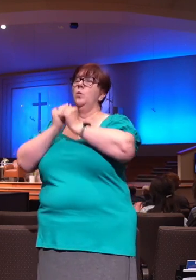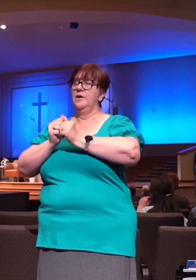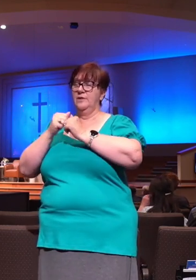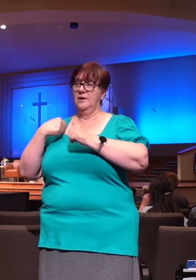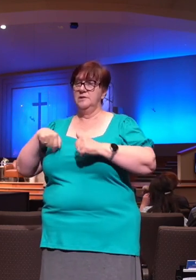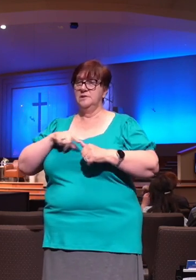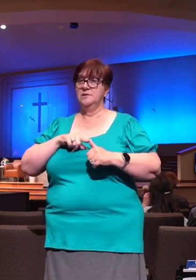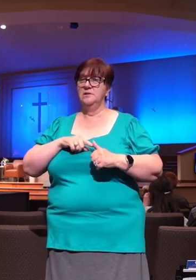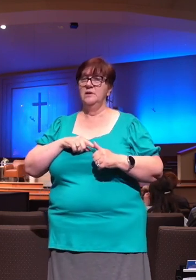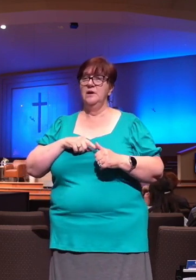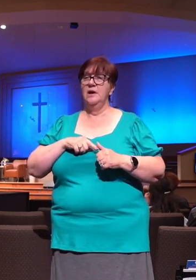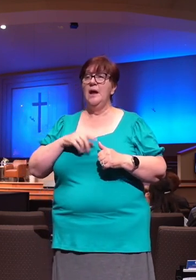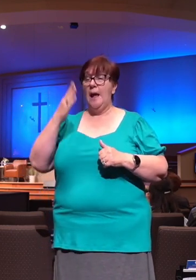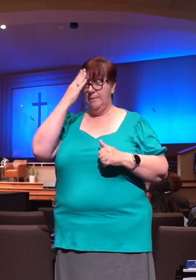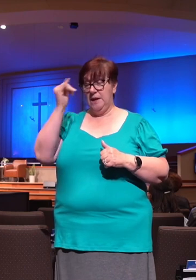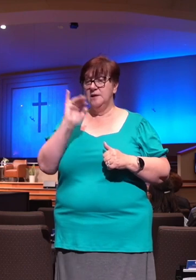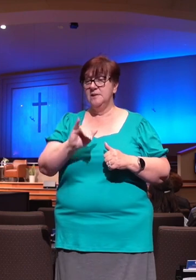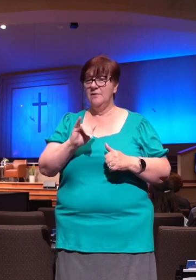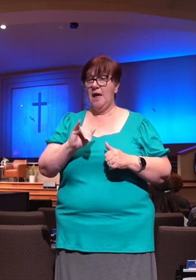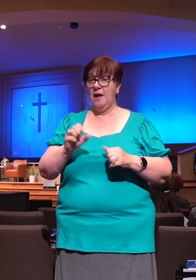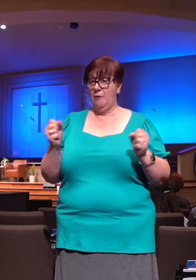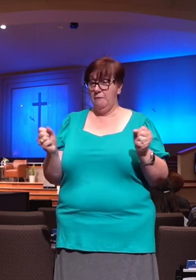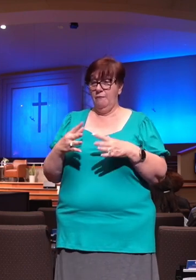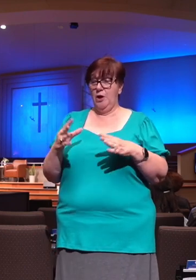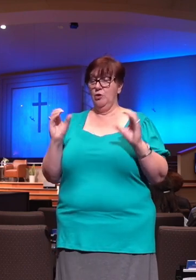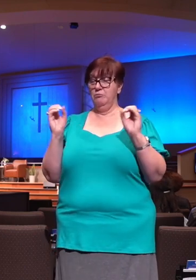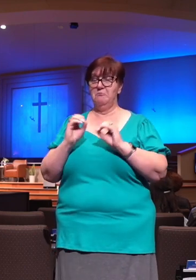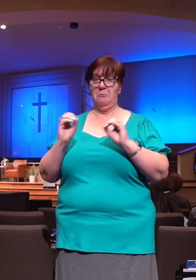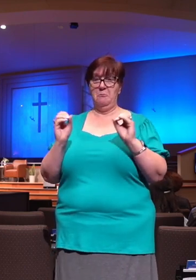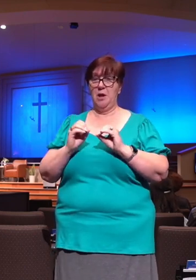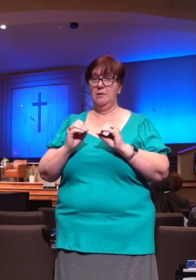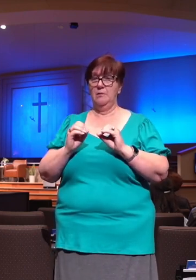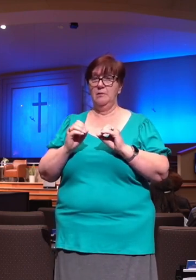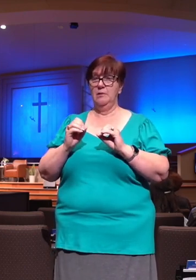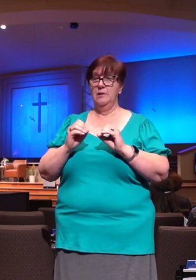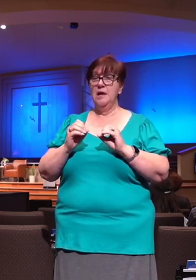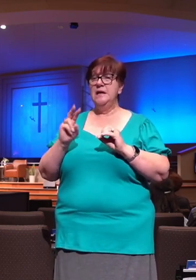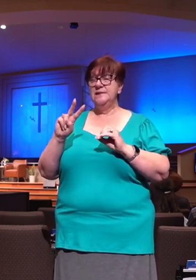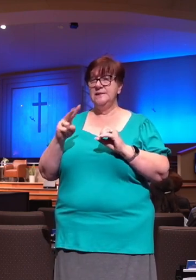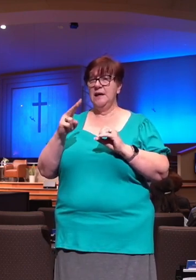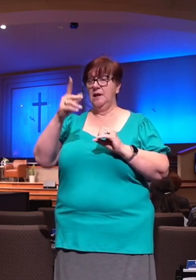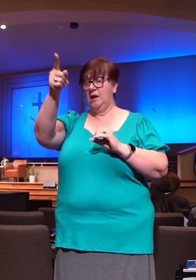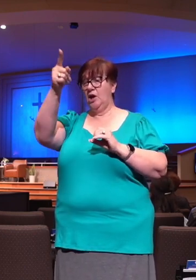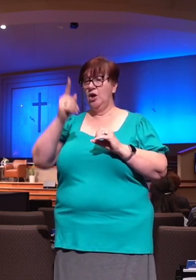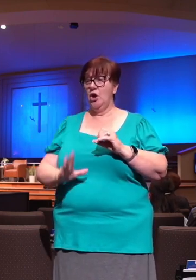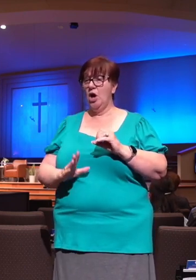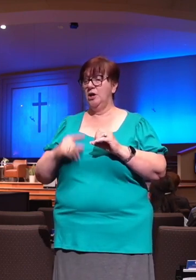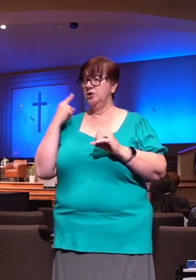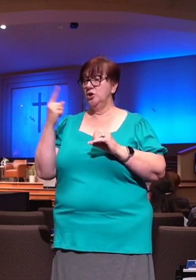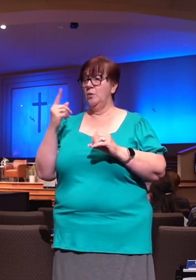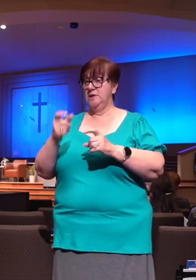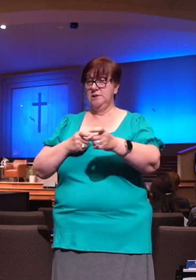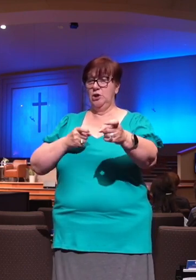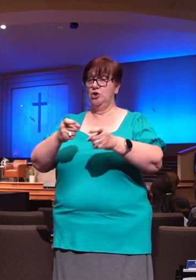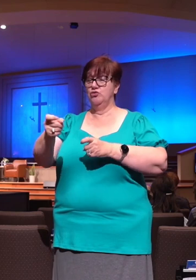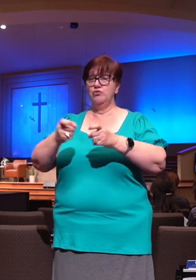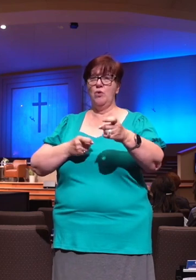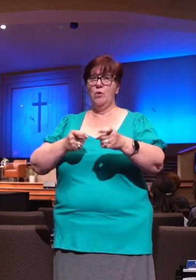us, I shall not fear. God is always in control. And our response should be that I will not doubt. God is in control,